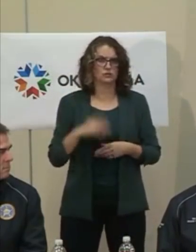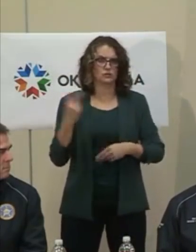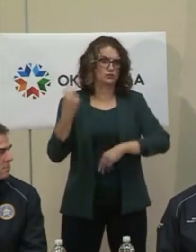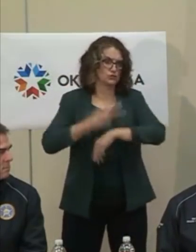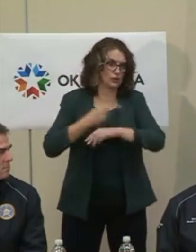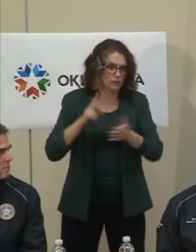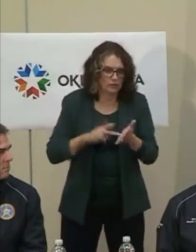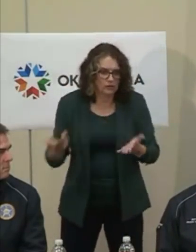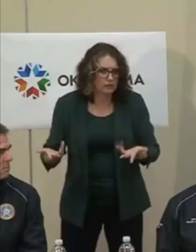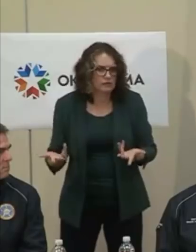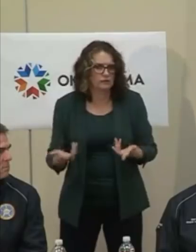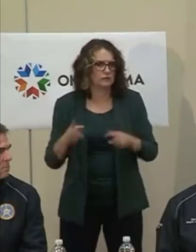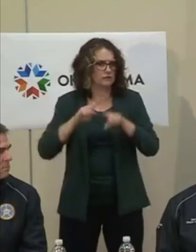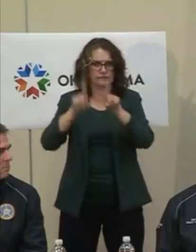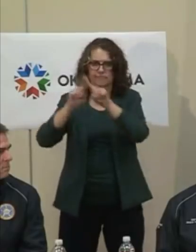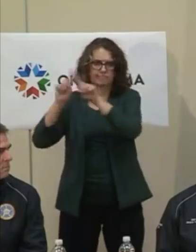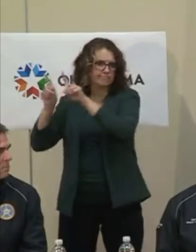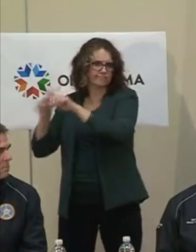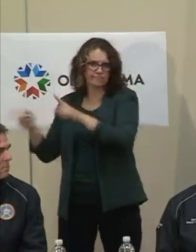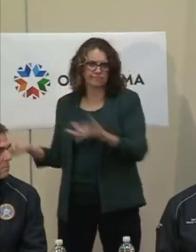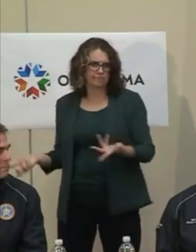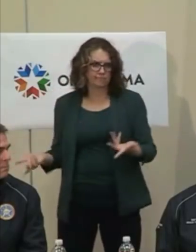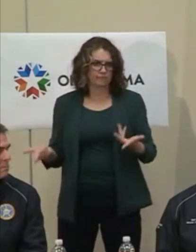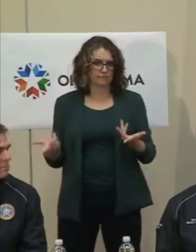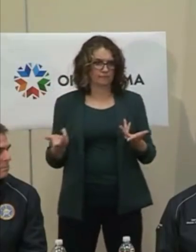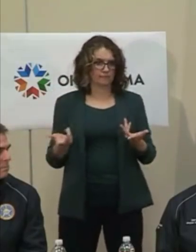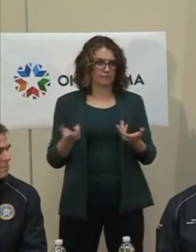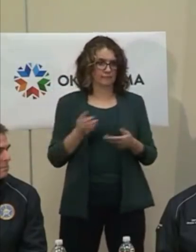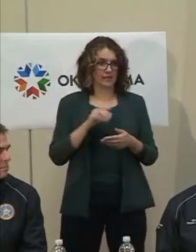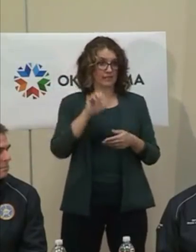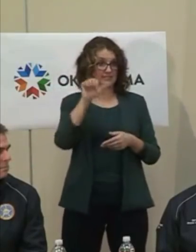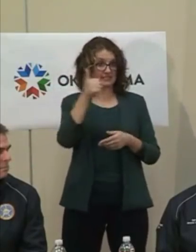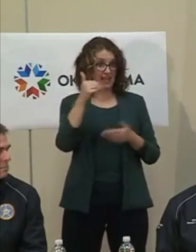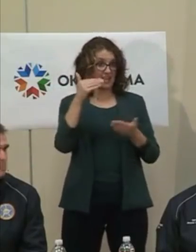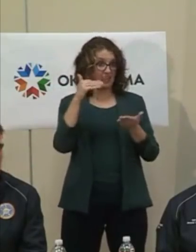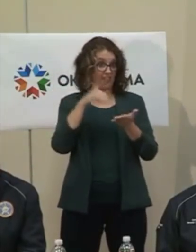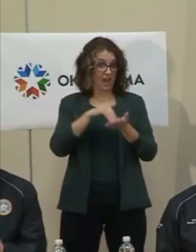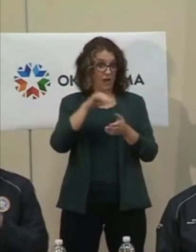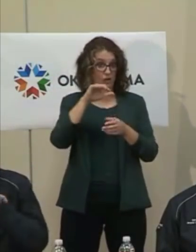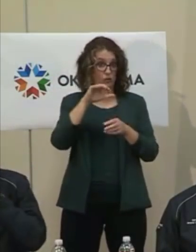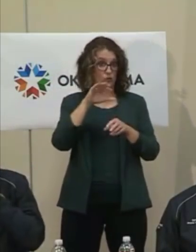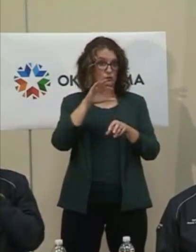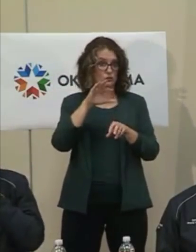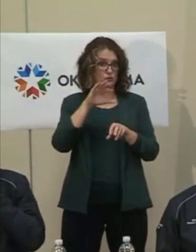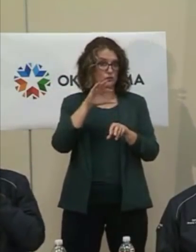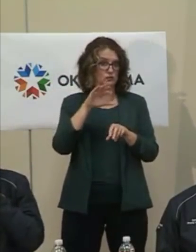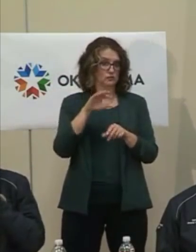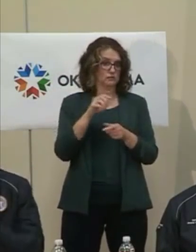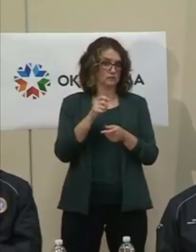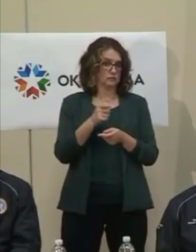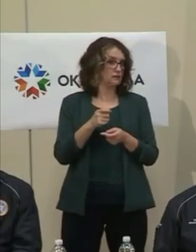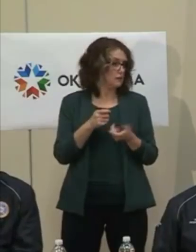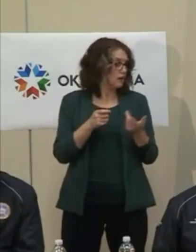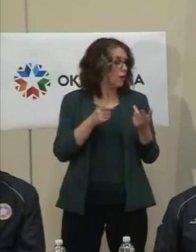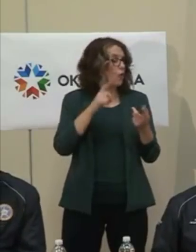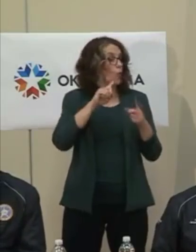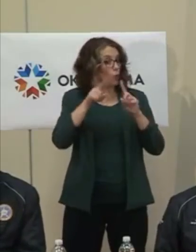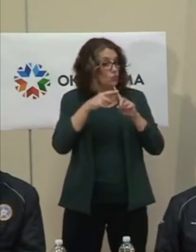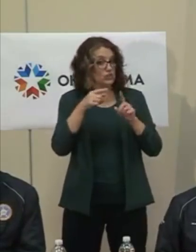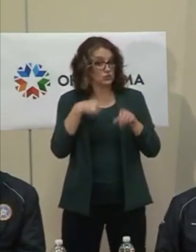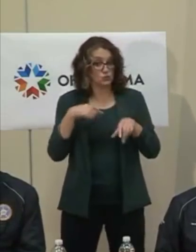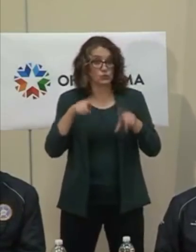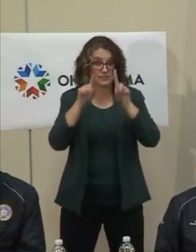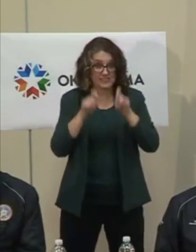to – you know, after we get a good pattern of testing, we get these 10,000 tests, we'll be able to see a little bit clearer how quickly we